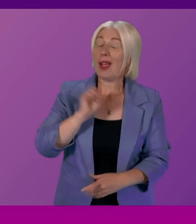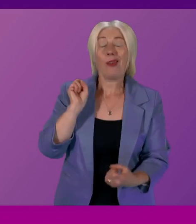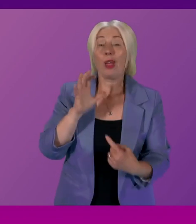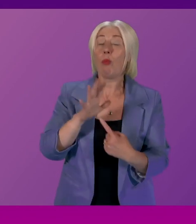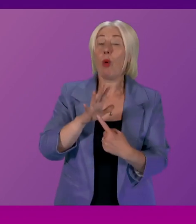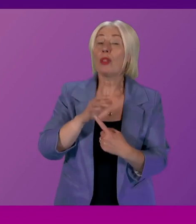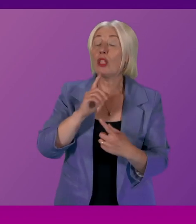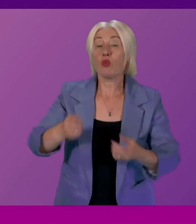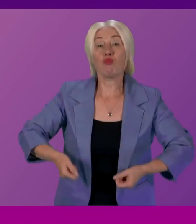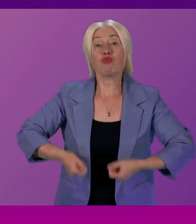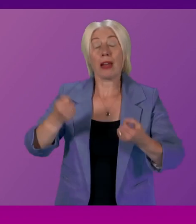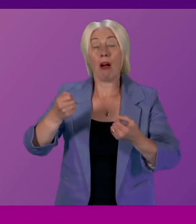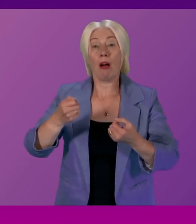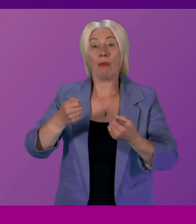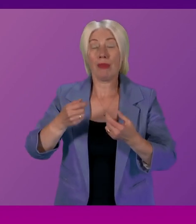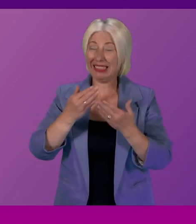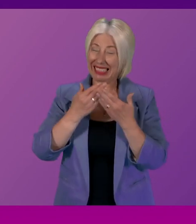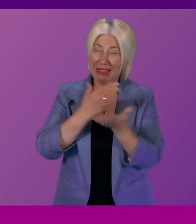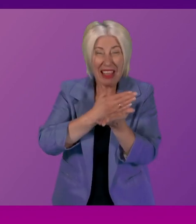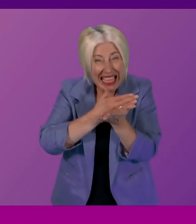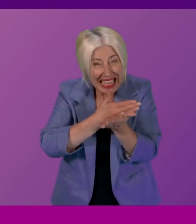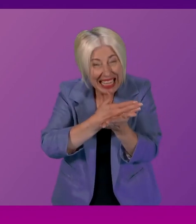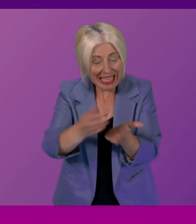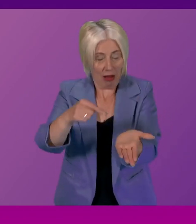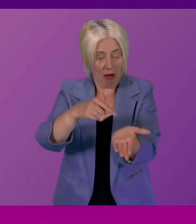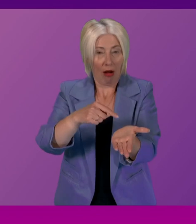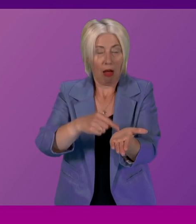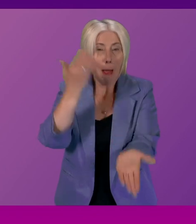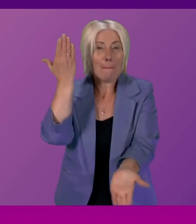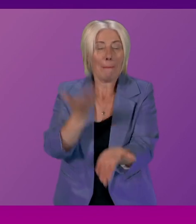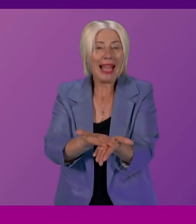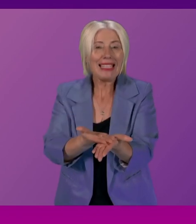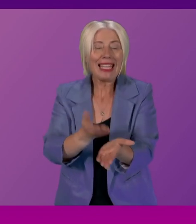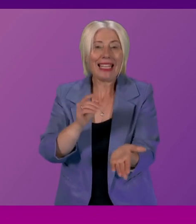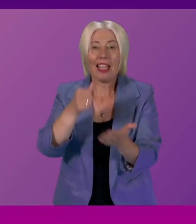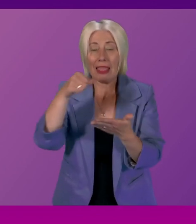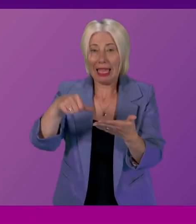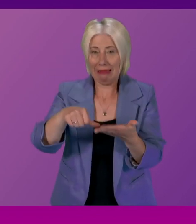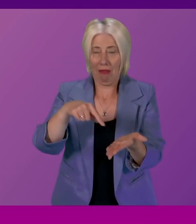raise that issue explicitly within the mandate letters which is of course a new new